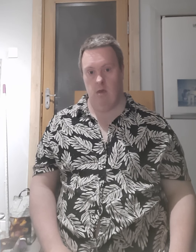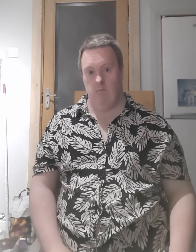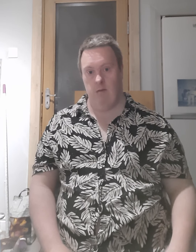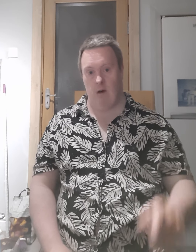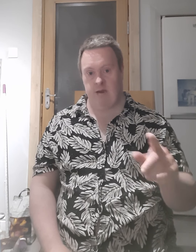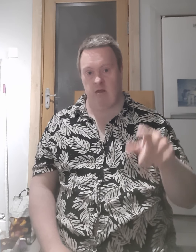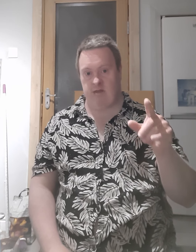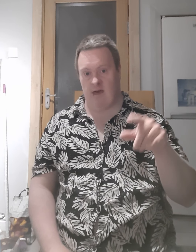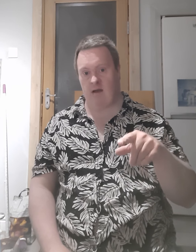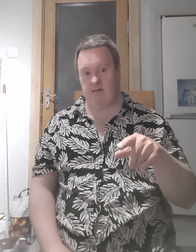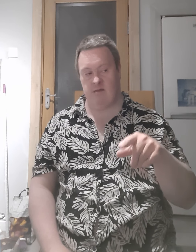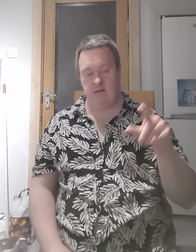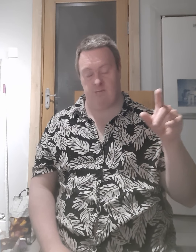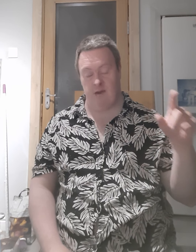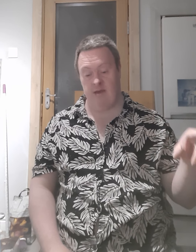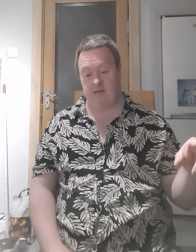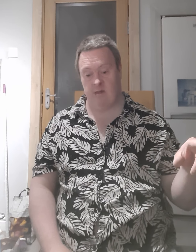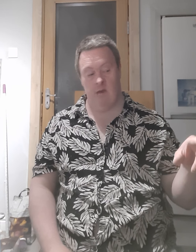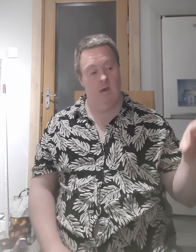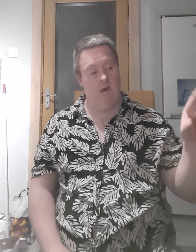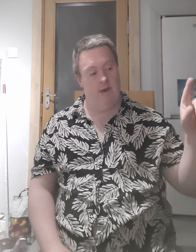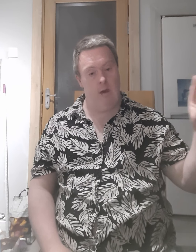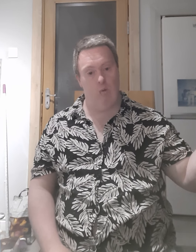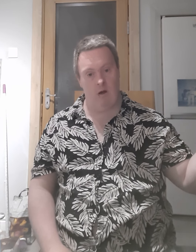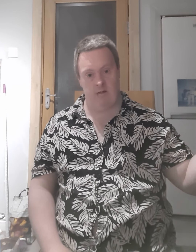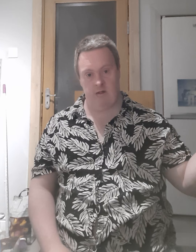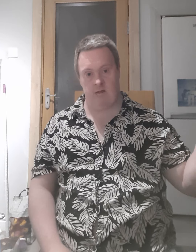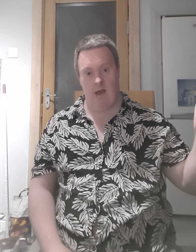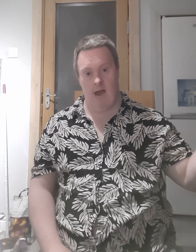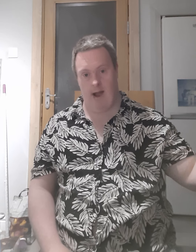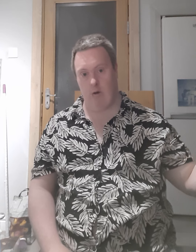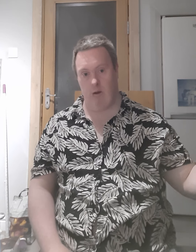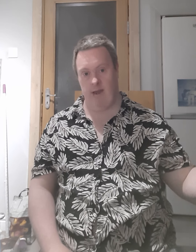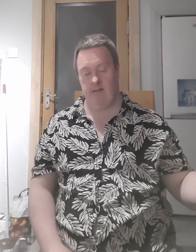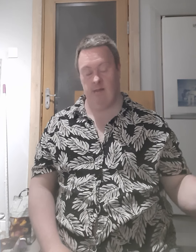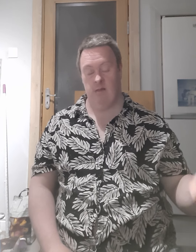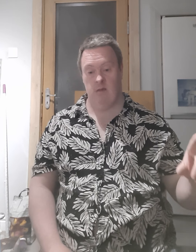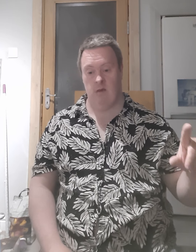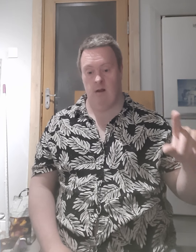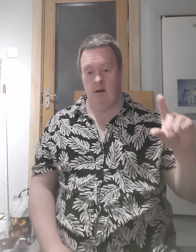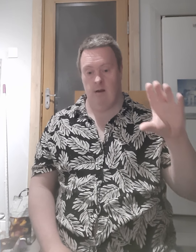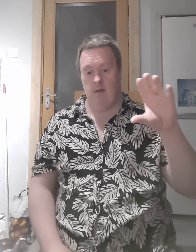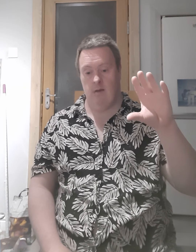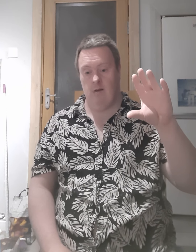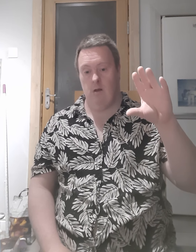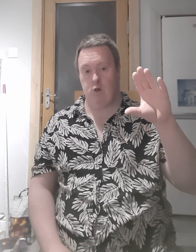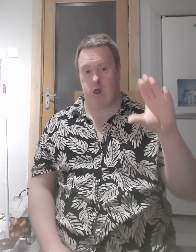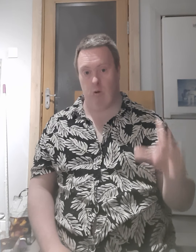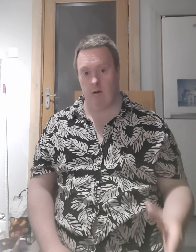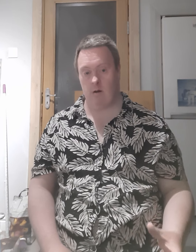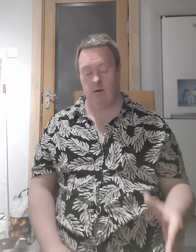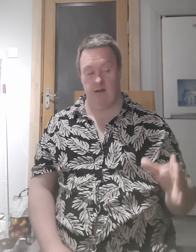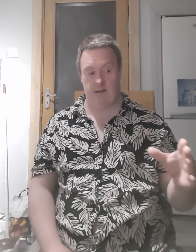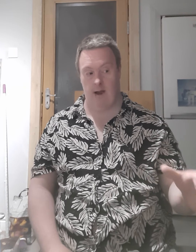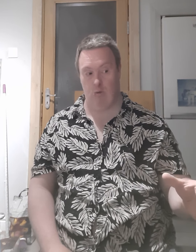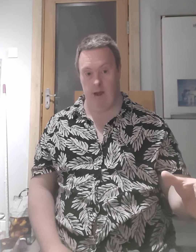When Michael Jackson's his piece, he wants this Halloween. Twitter is Halloween.